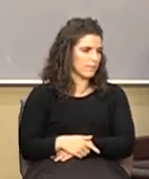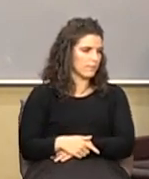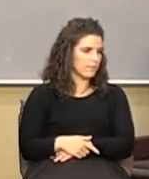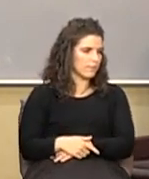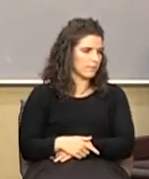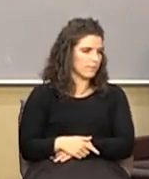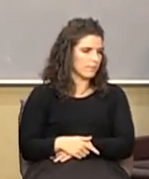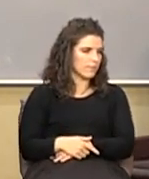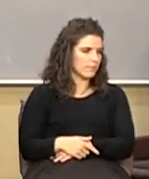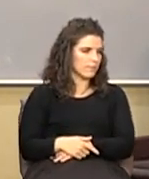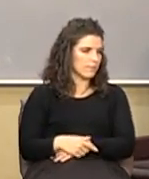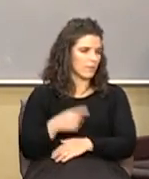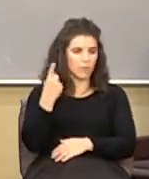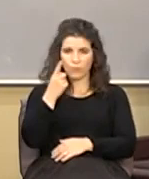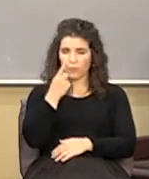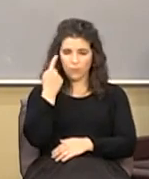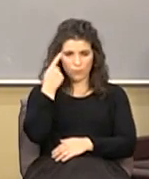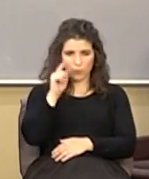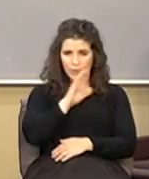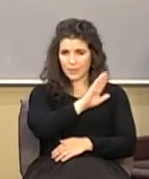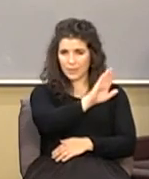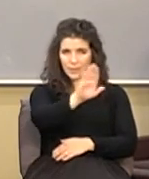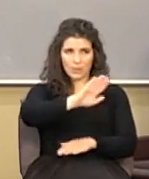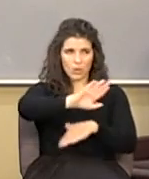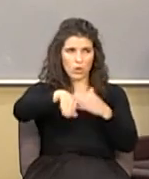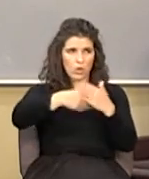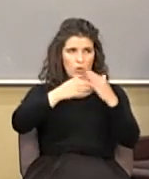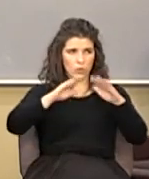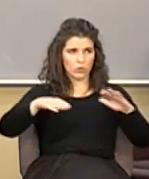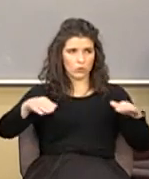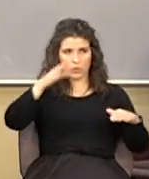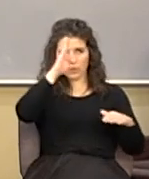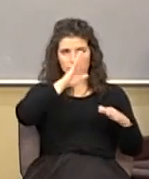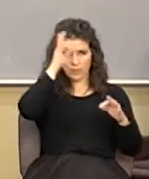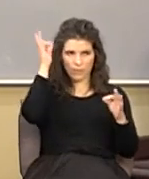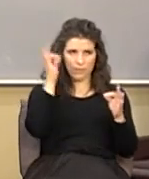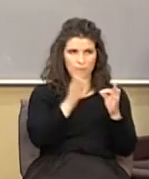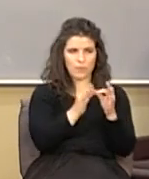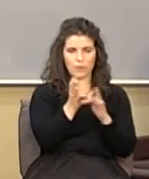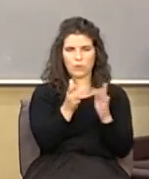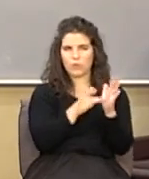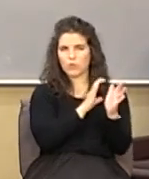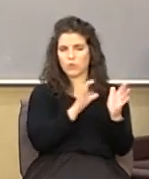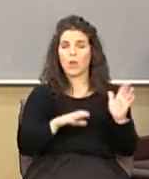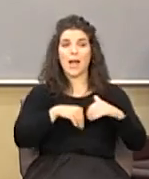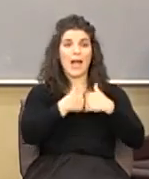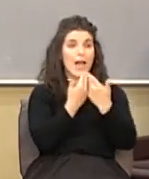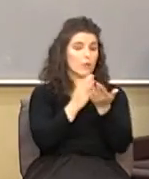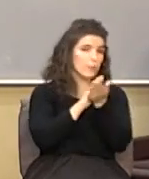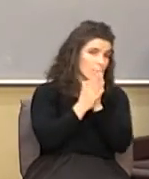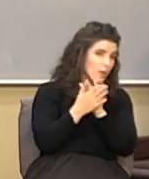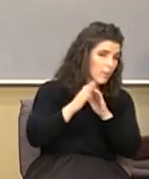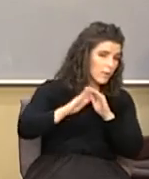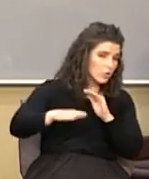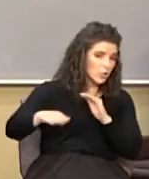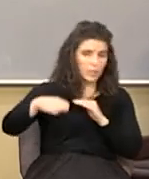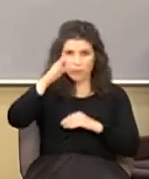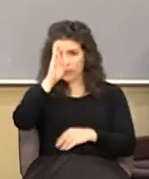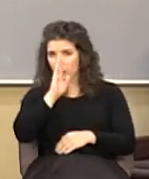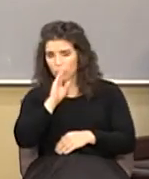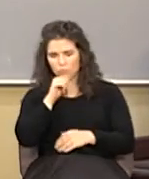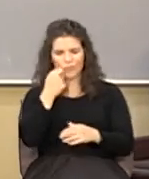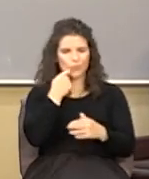for you all are the children of God by faith in Christ Jesus so how'd you become a child of God where you weren't just born today